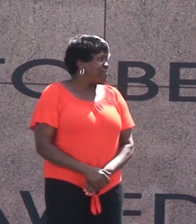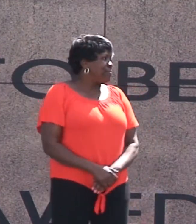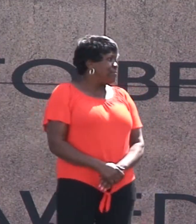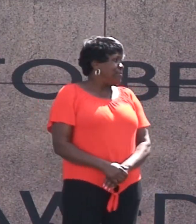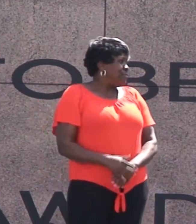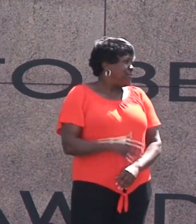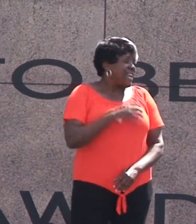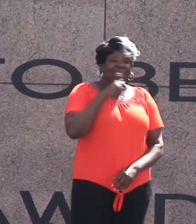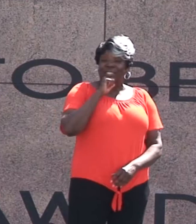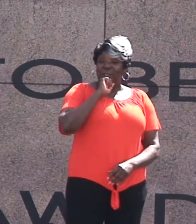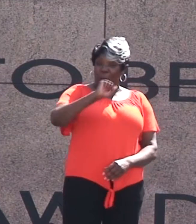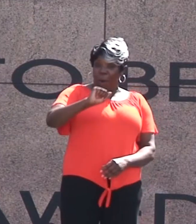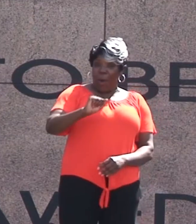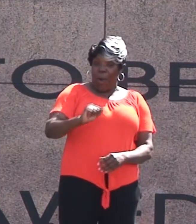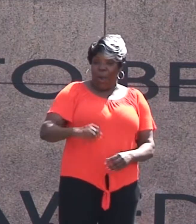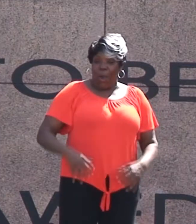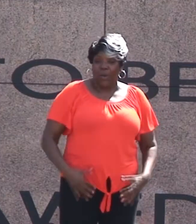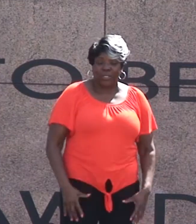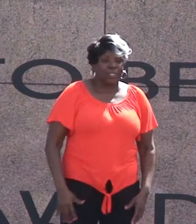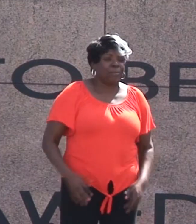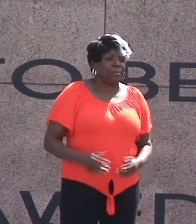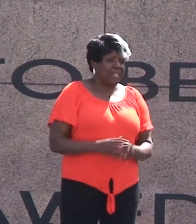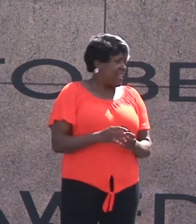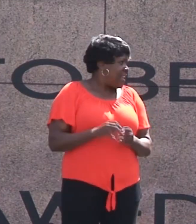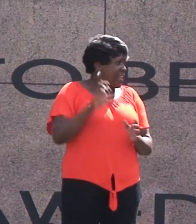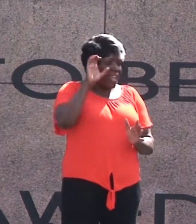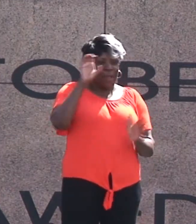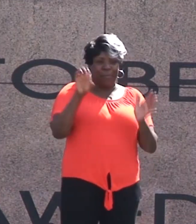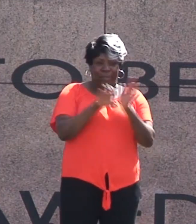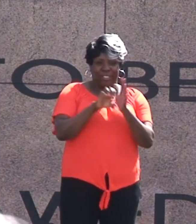It's an always skirt But it features the periodic table